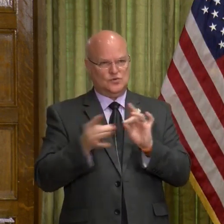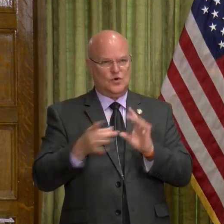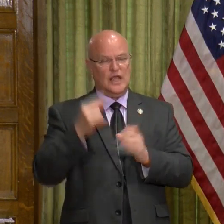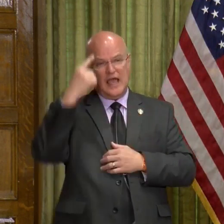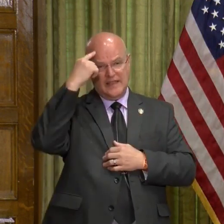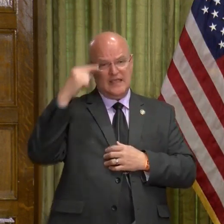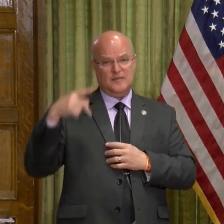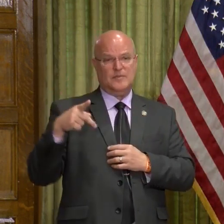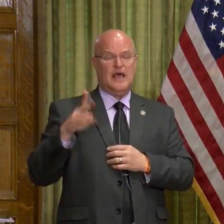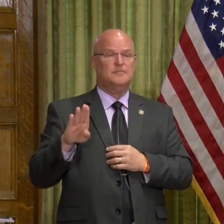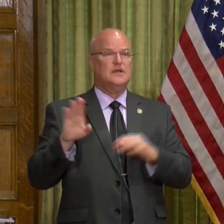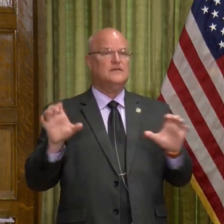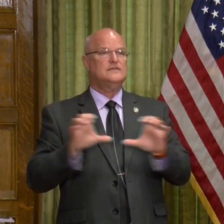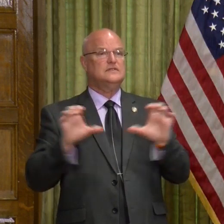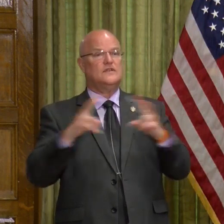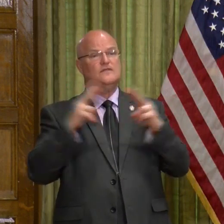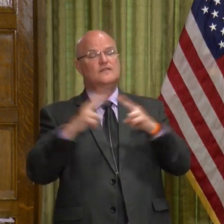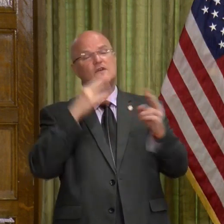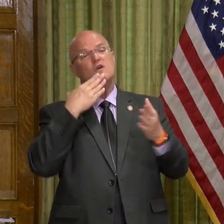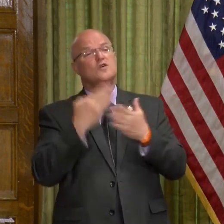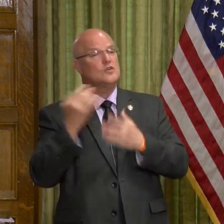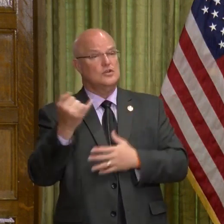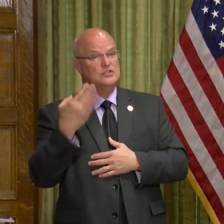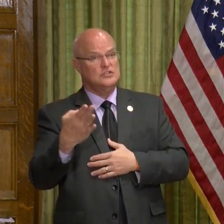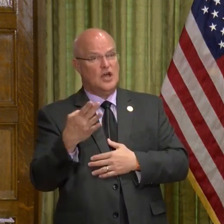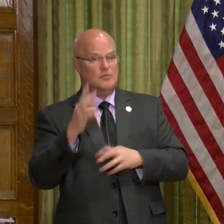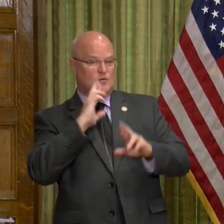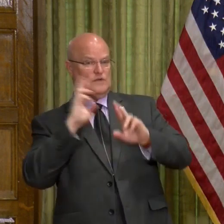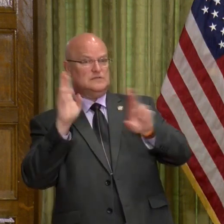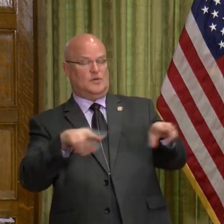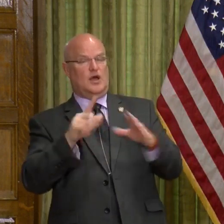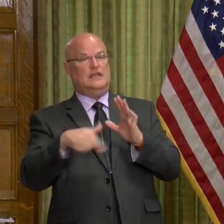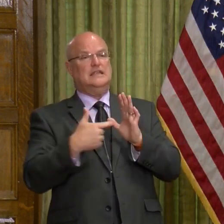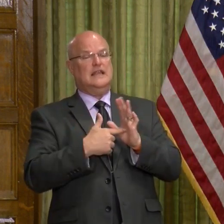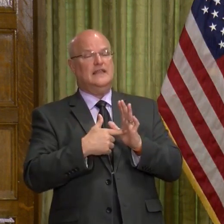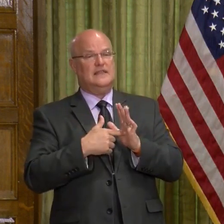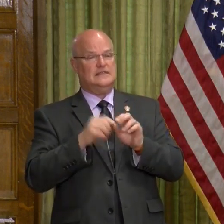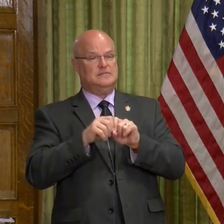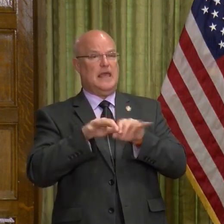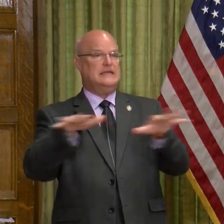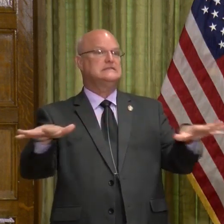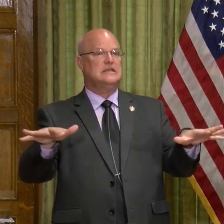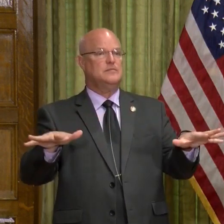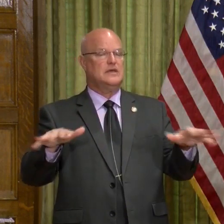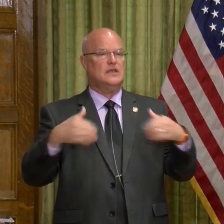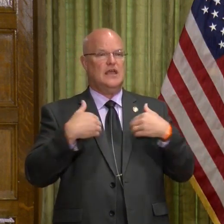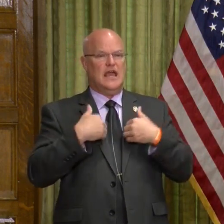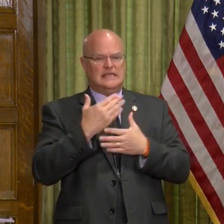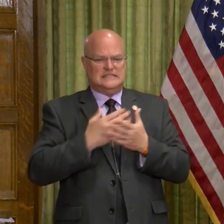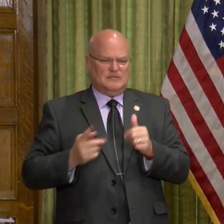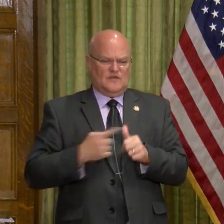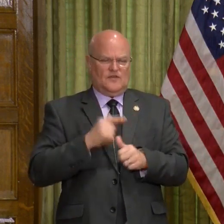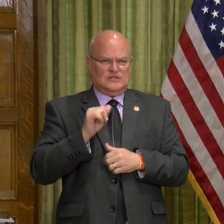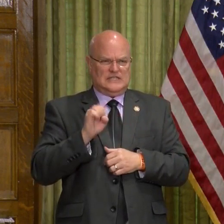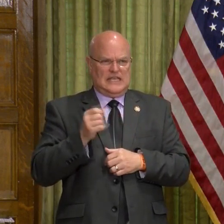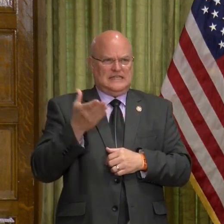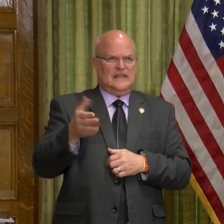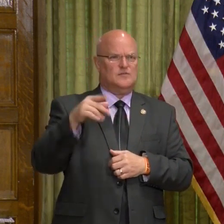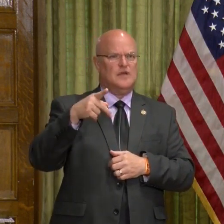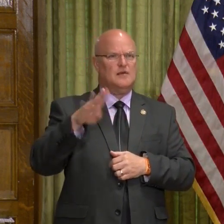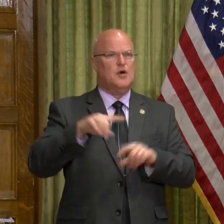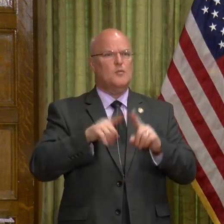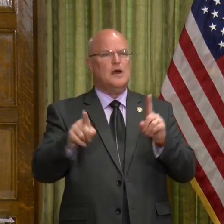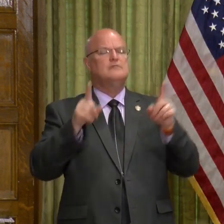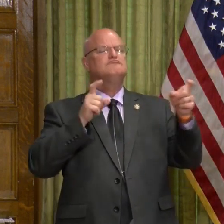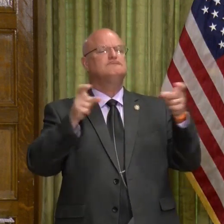I think Pine Bluff has done a very, very good job of responding to this pandemic. You had some of the first cases there, but